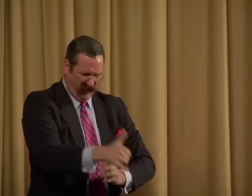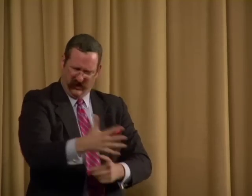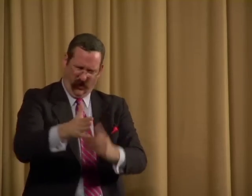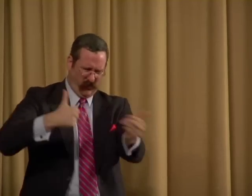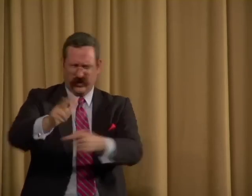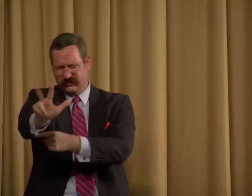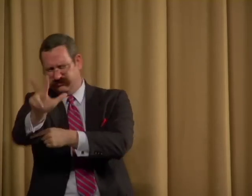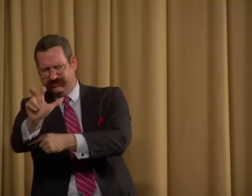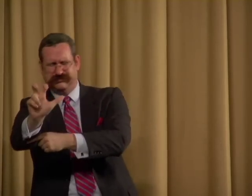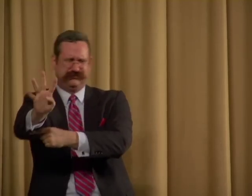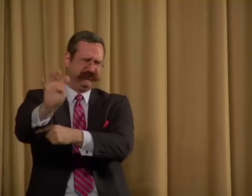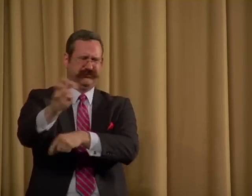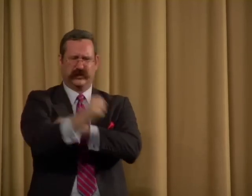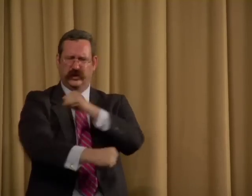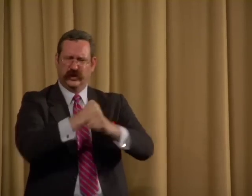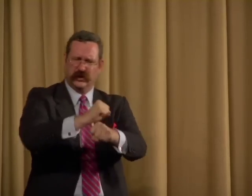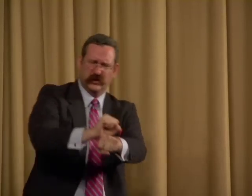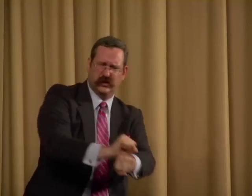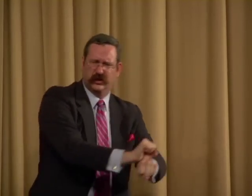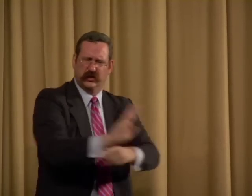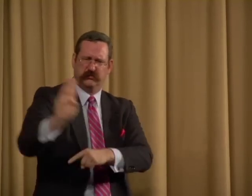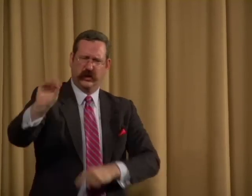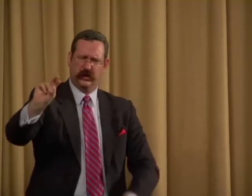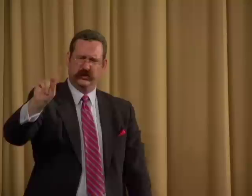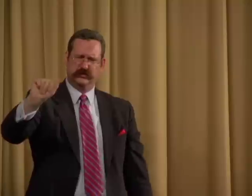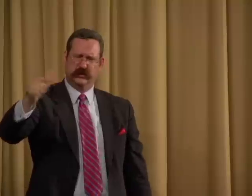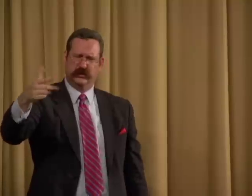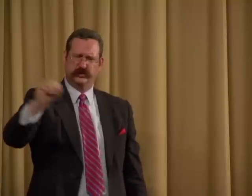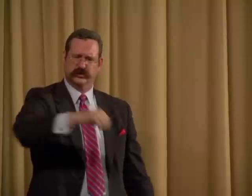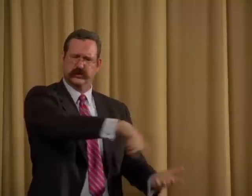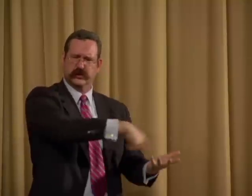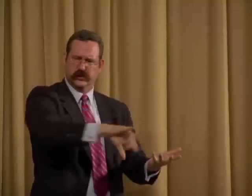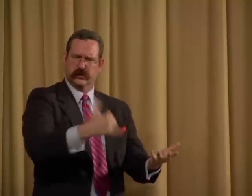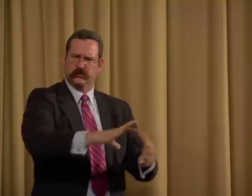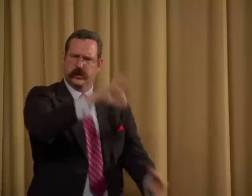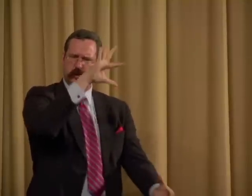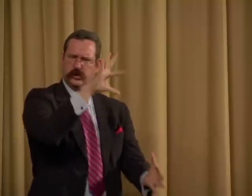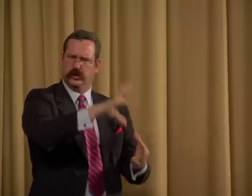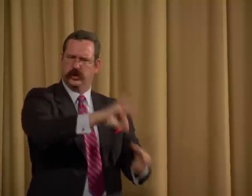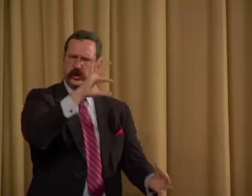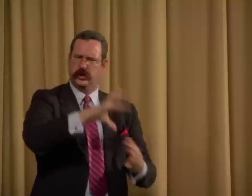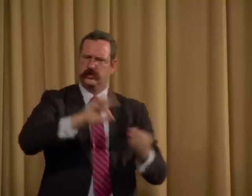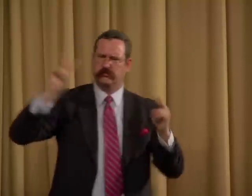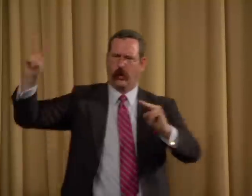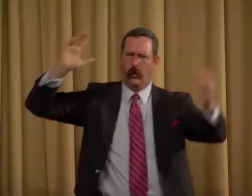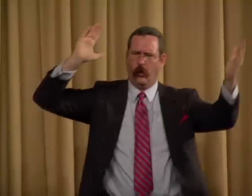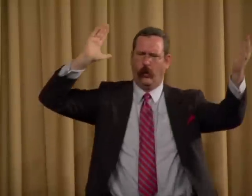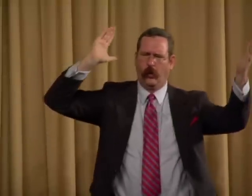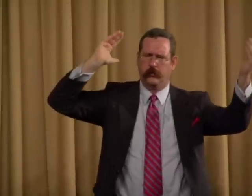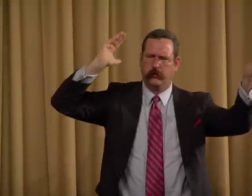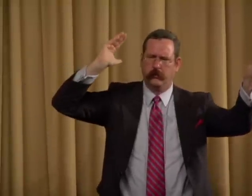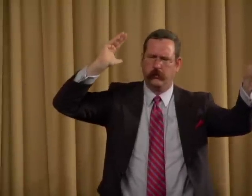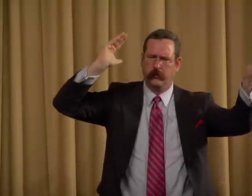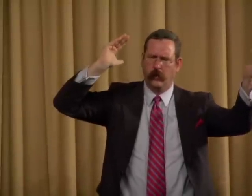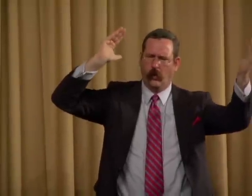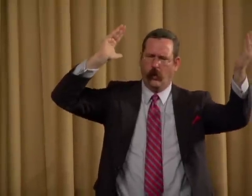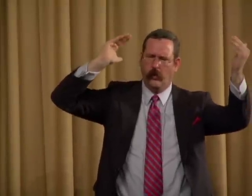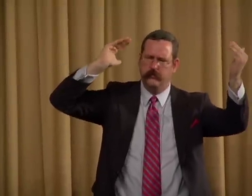music, throughout 400 years of bondage and slavery, their spirituality